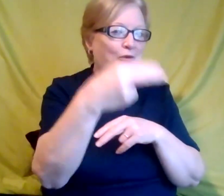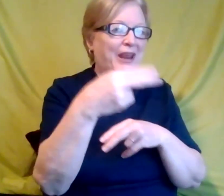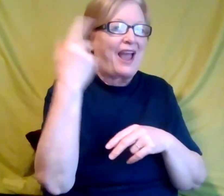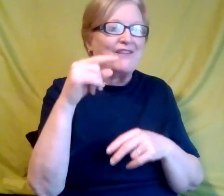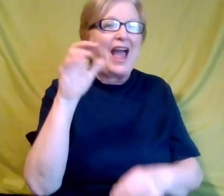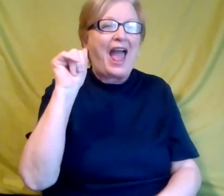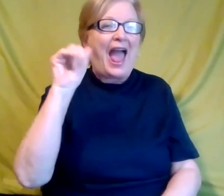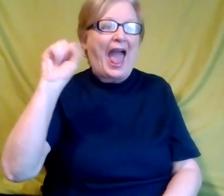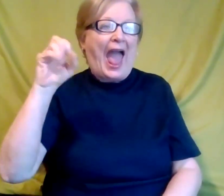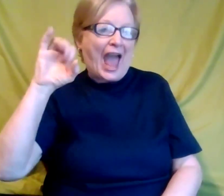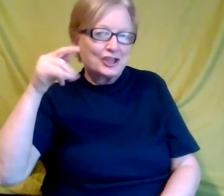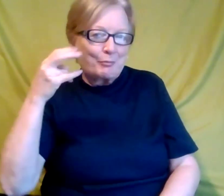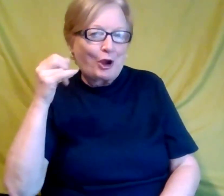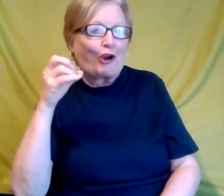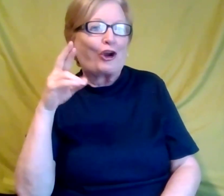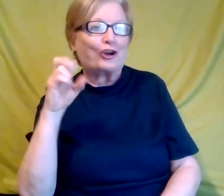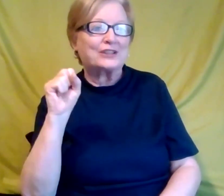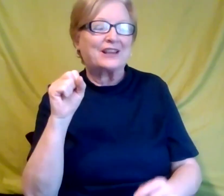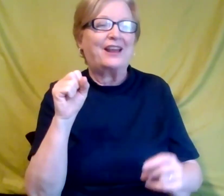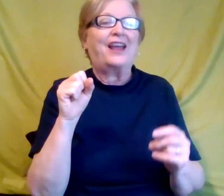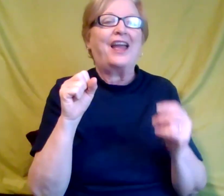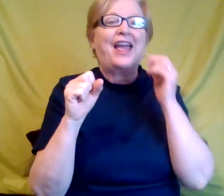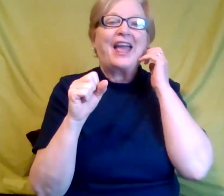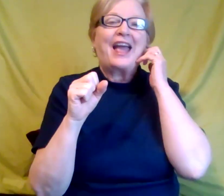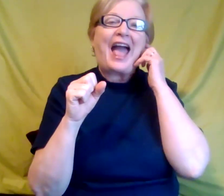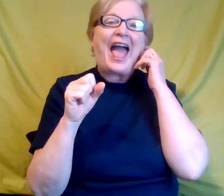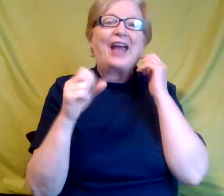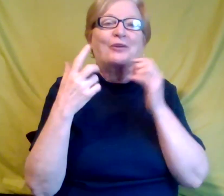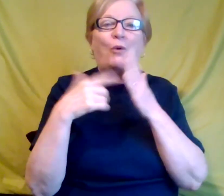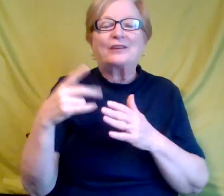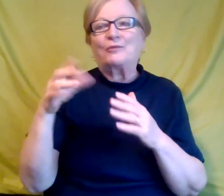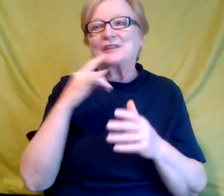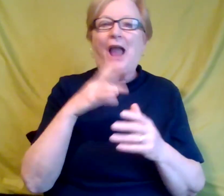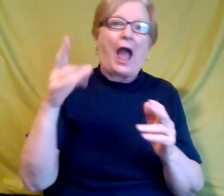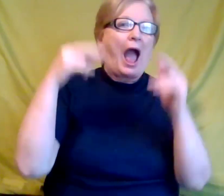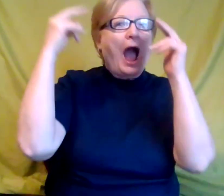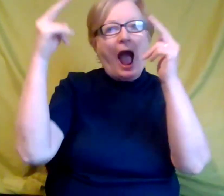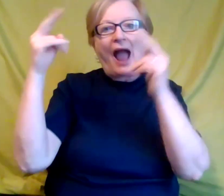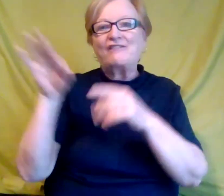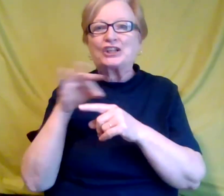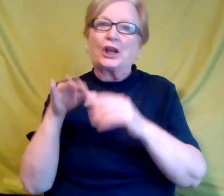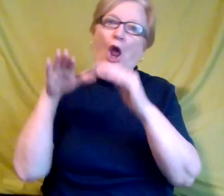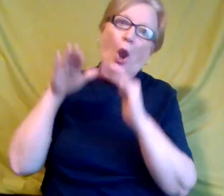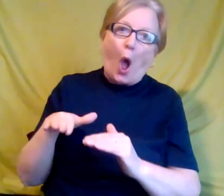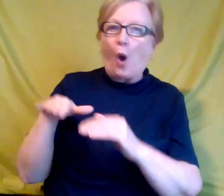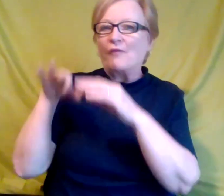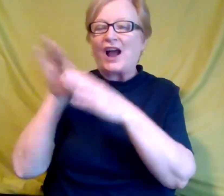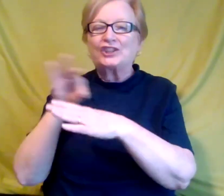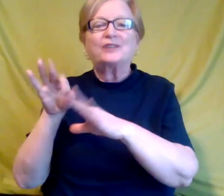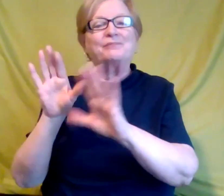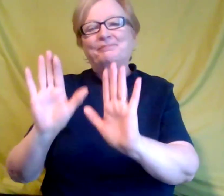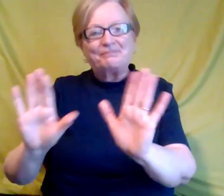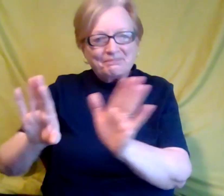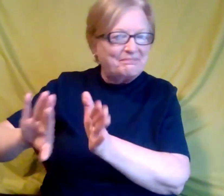Yes, yes, yes, yes. try to measure, you know, with high function, low function and all that. So glad we're moving the way